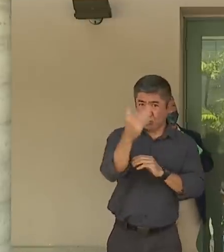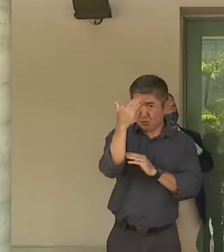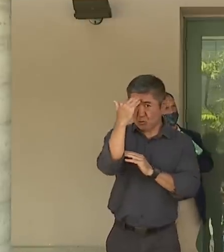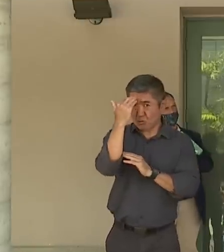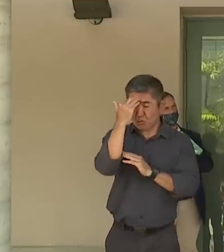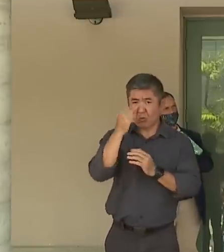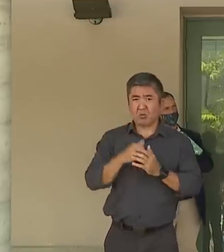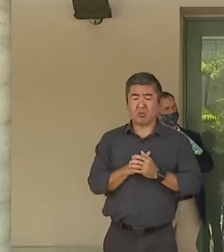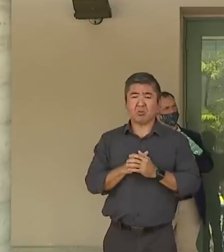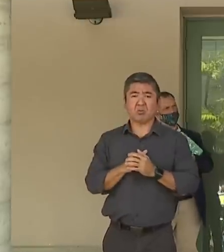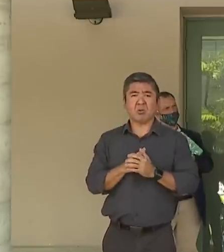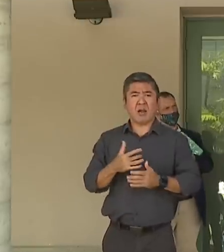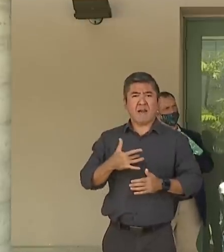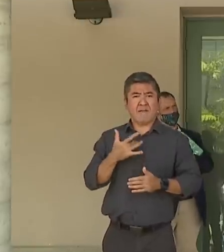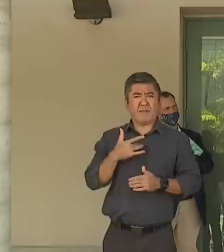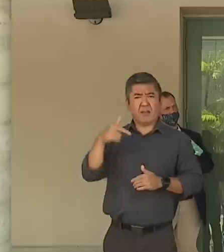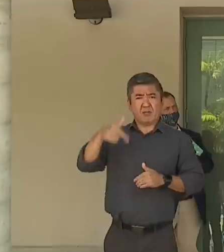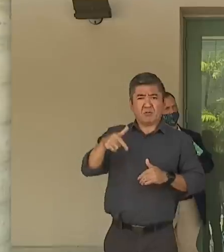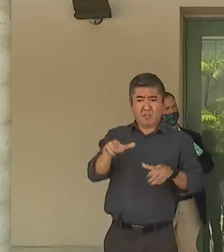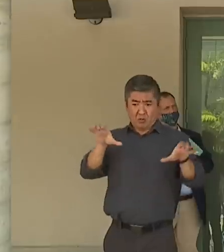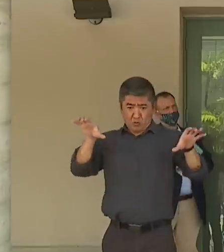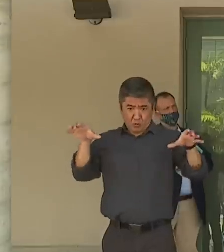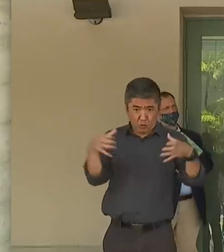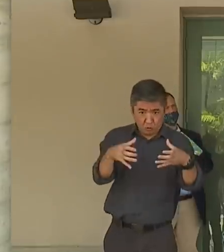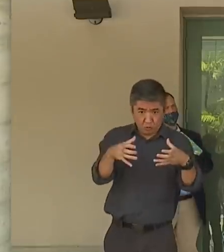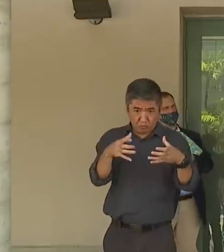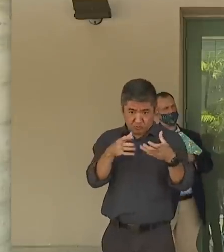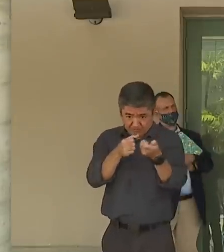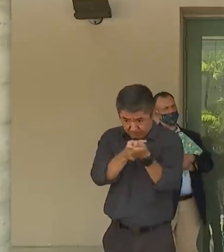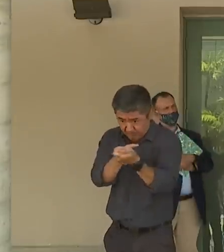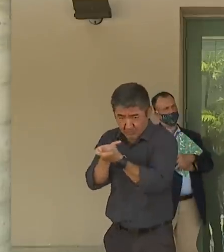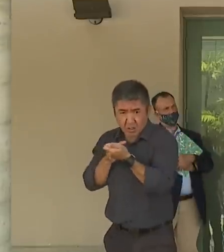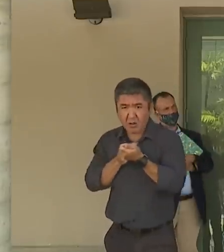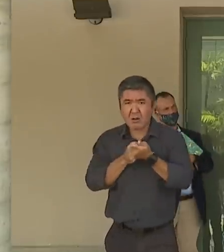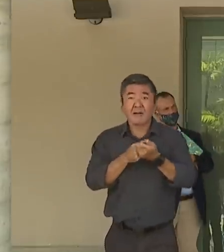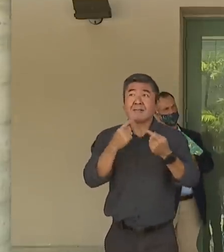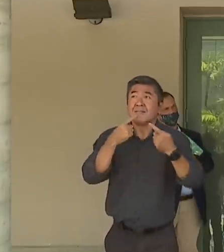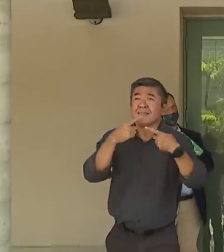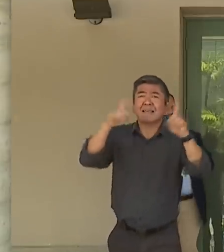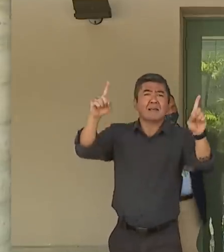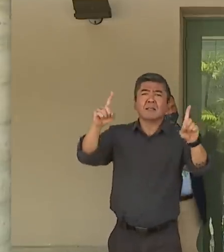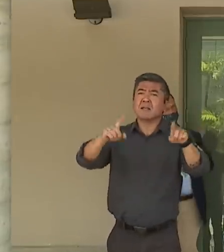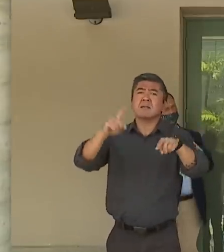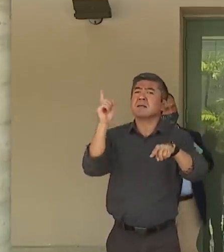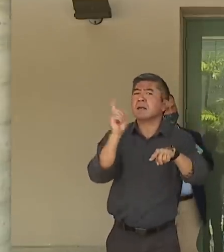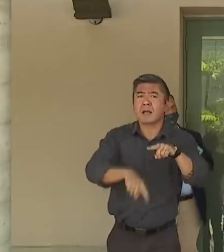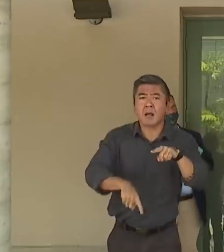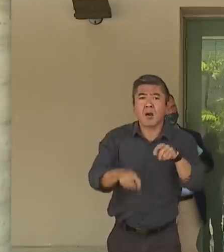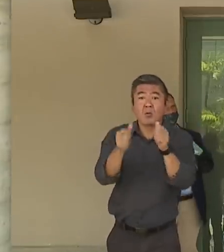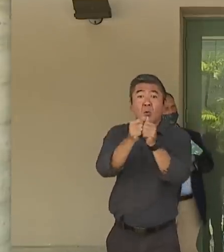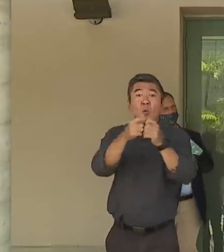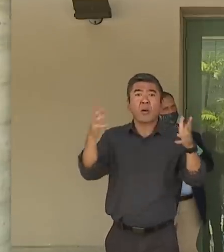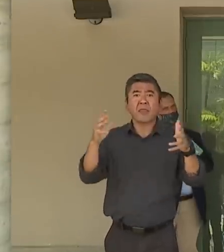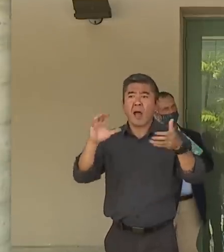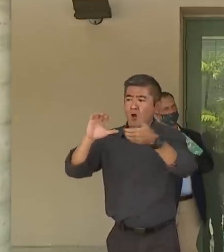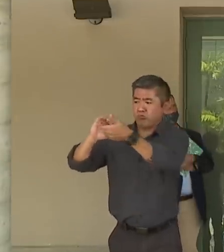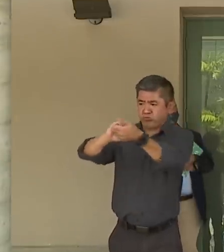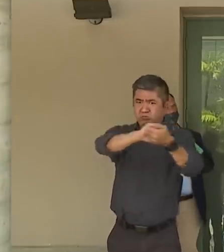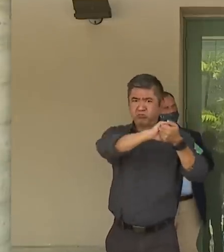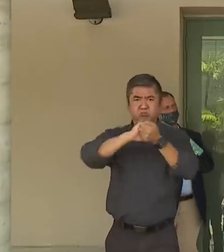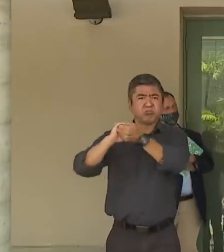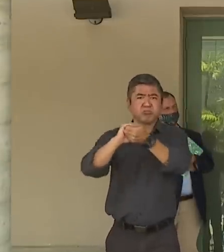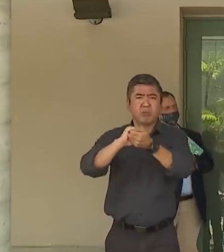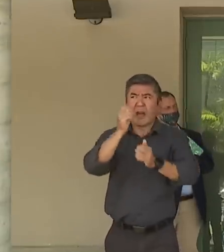we believe from the task force perspective that you cannot have success against this virus without coordination and without